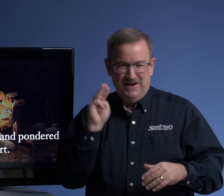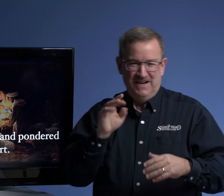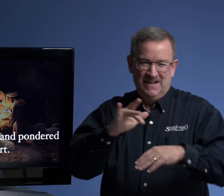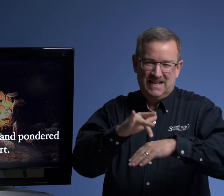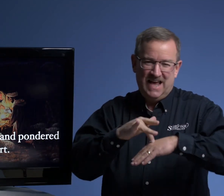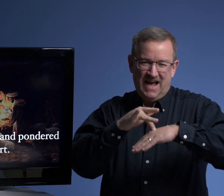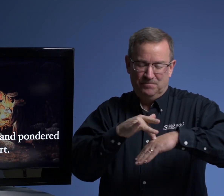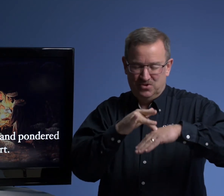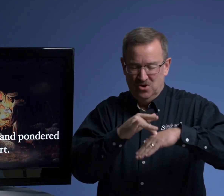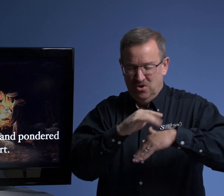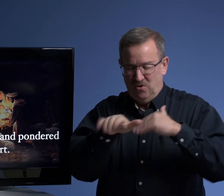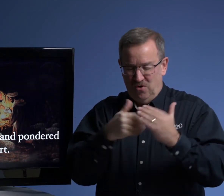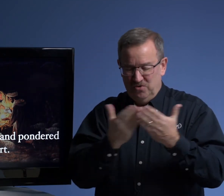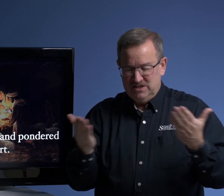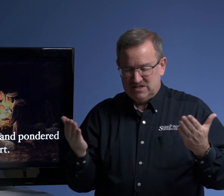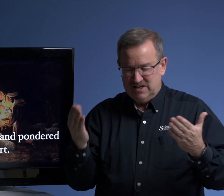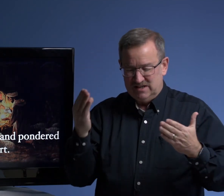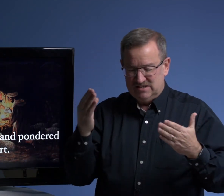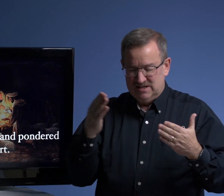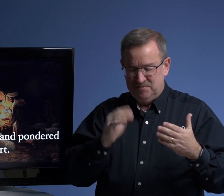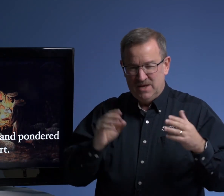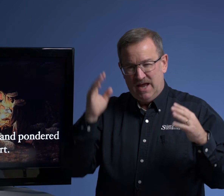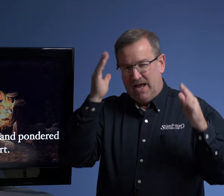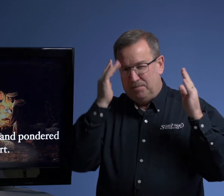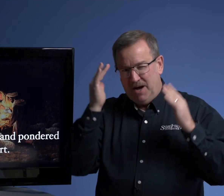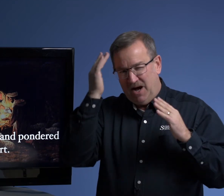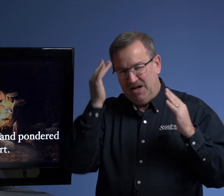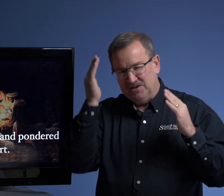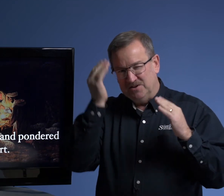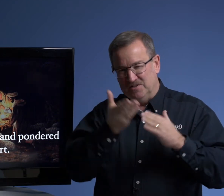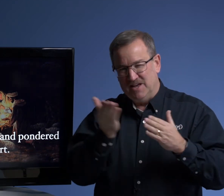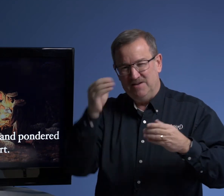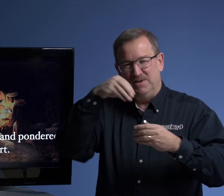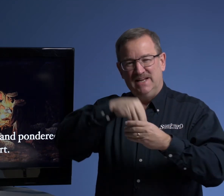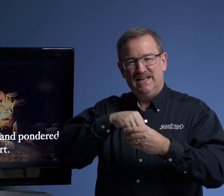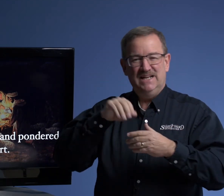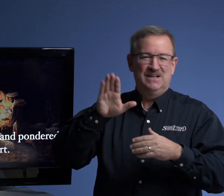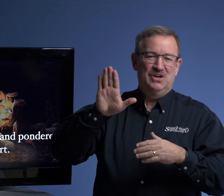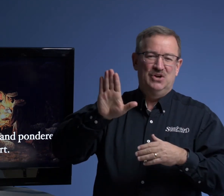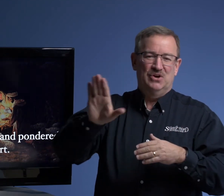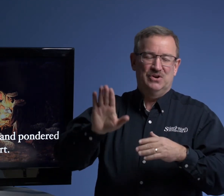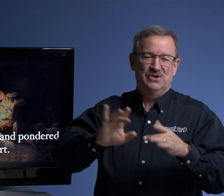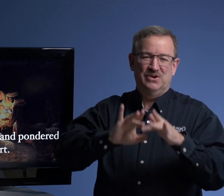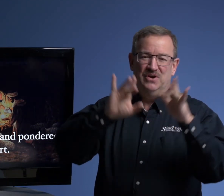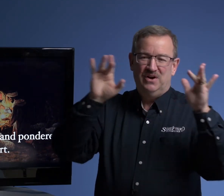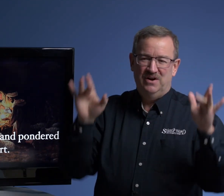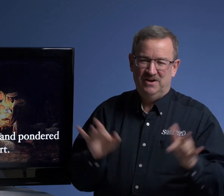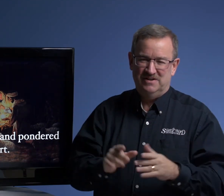kept all these things and pondered them in her heart.